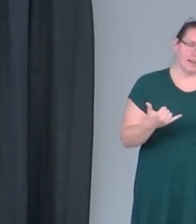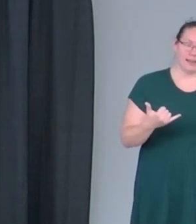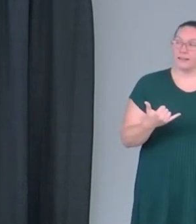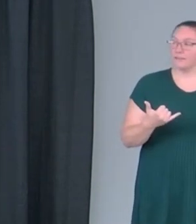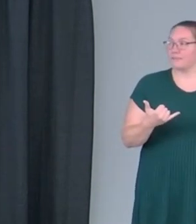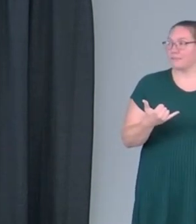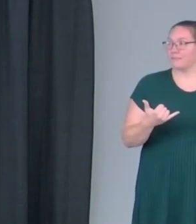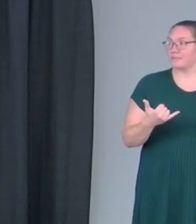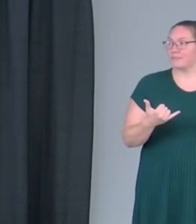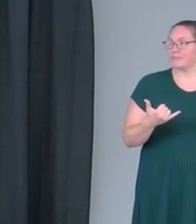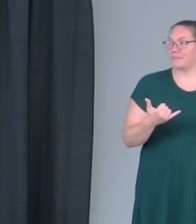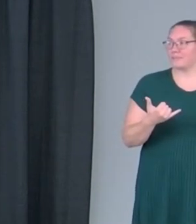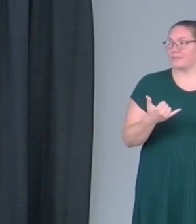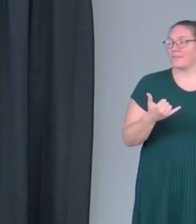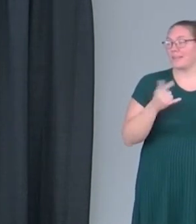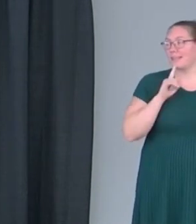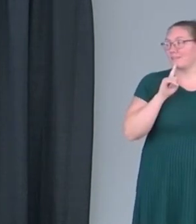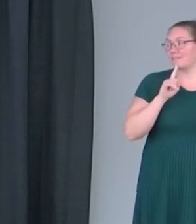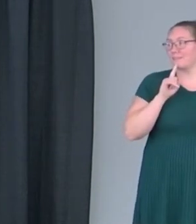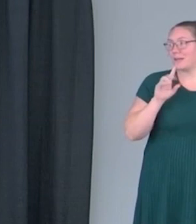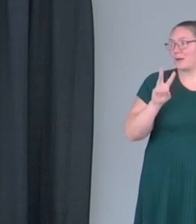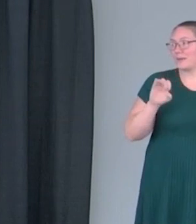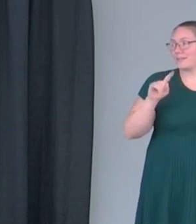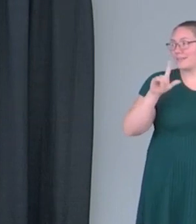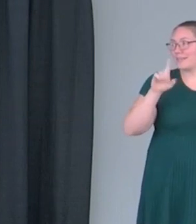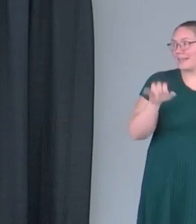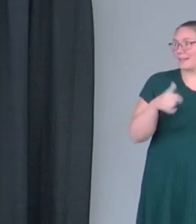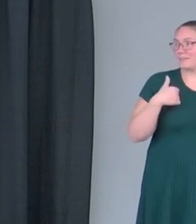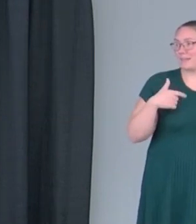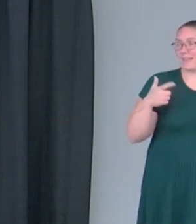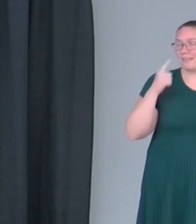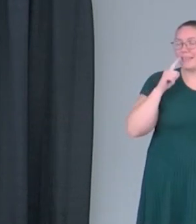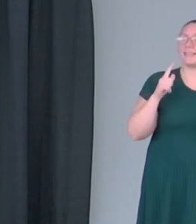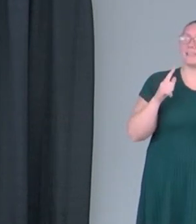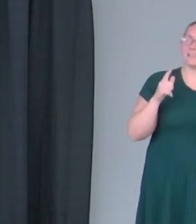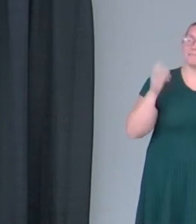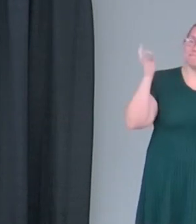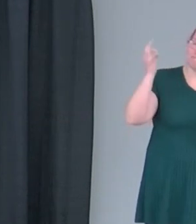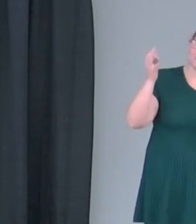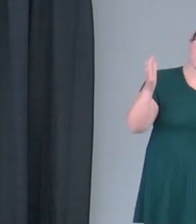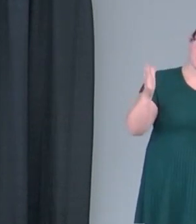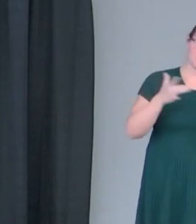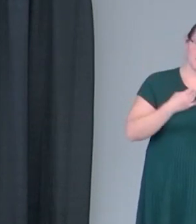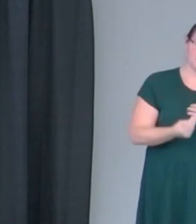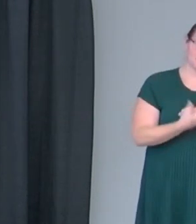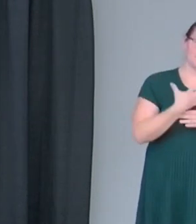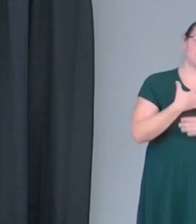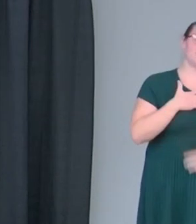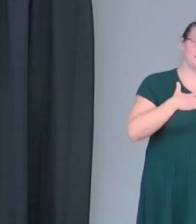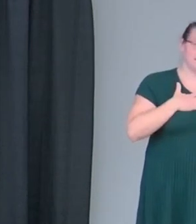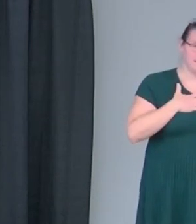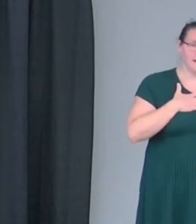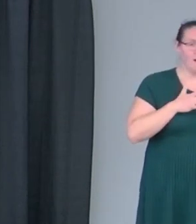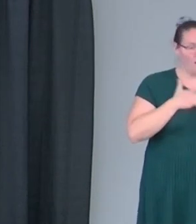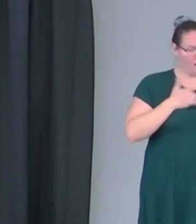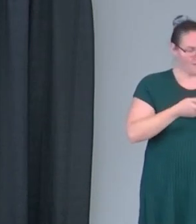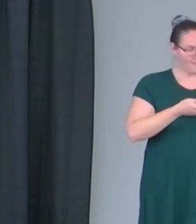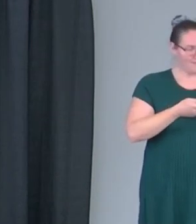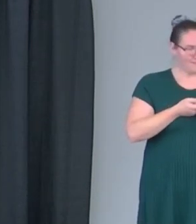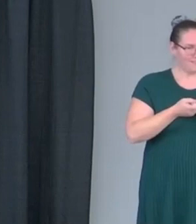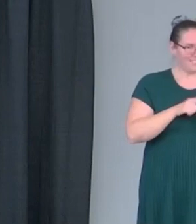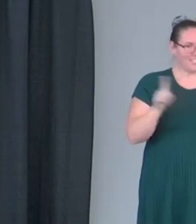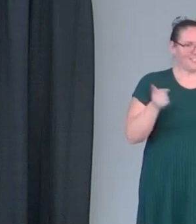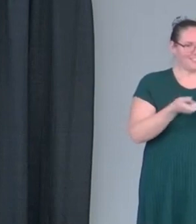Wesley. I think he left us all touched and our hearts different and